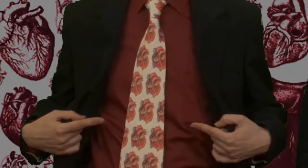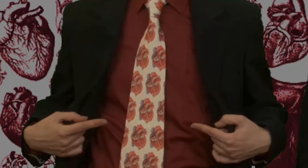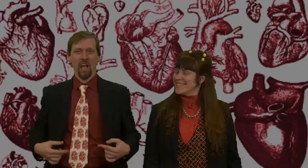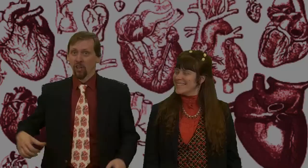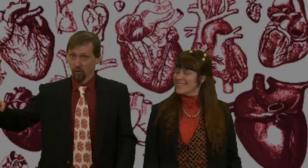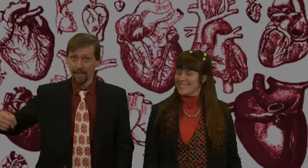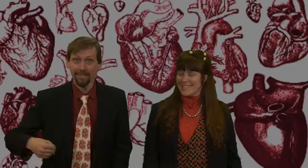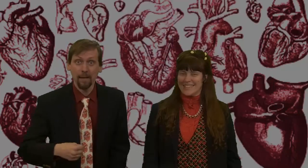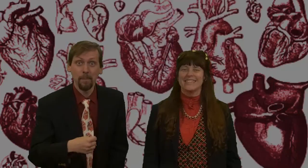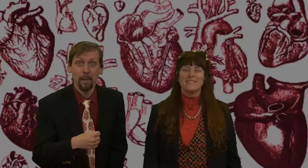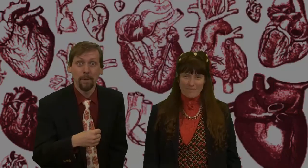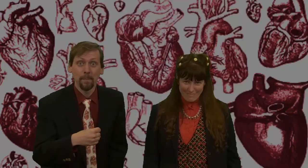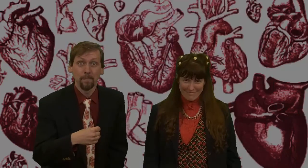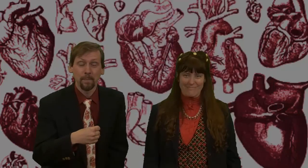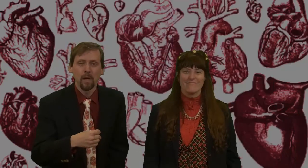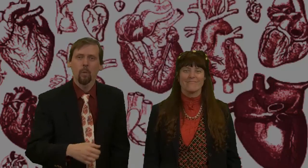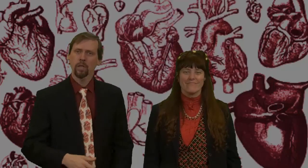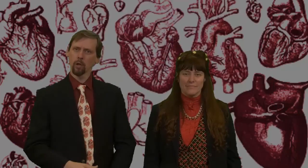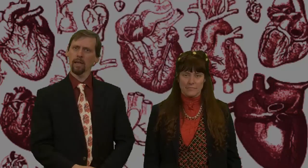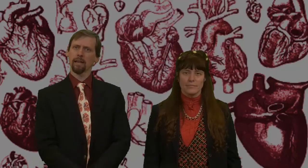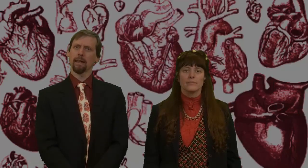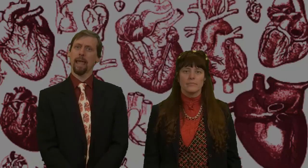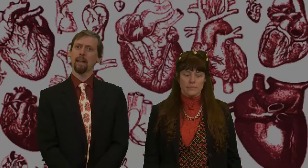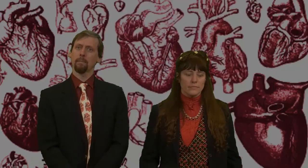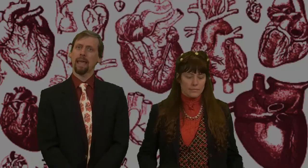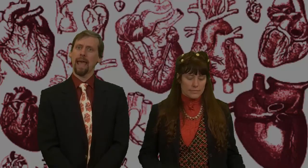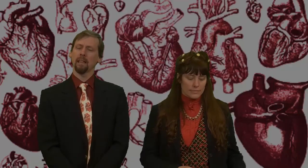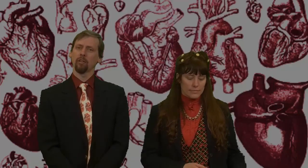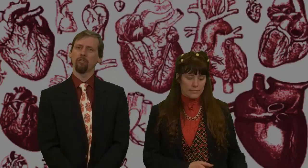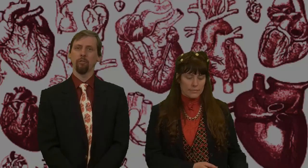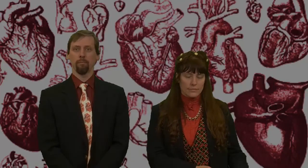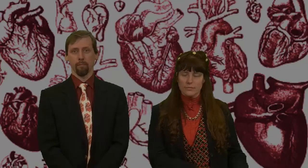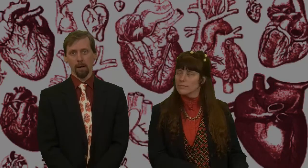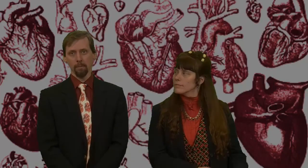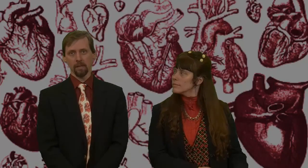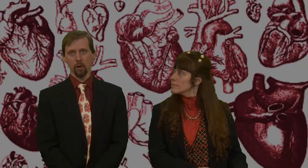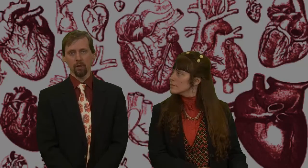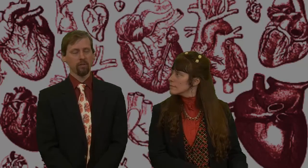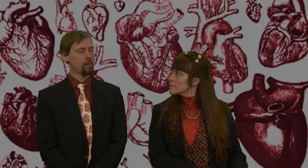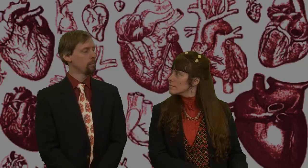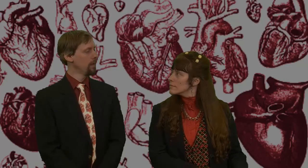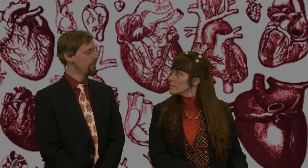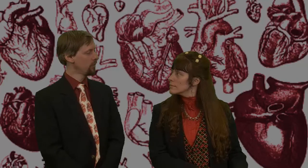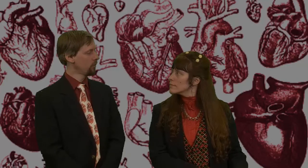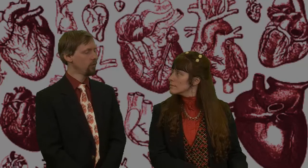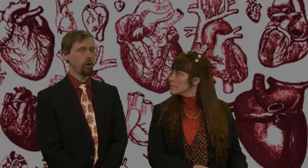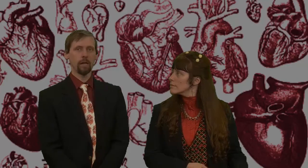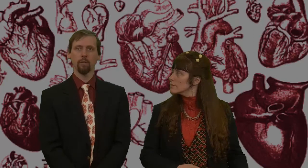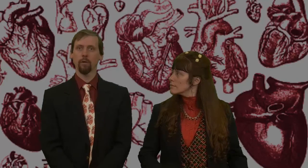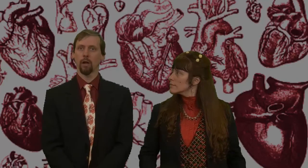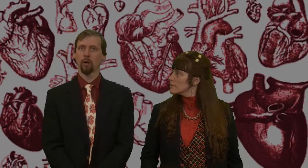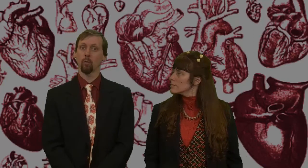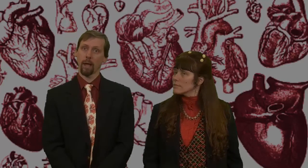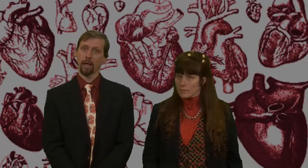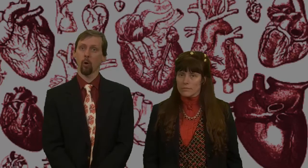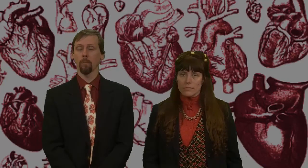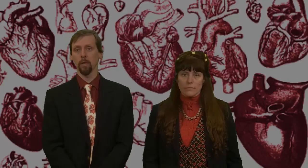So let's get pumping. When you look at an anatomy atlas, you've probably noticed that blood vessels are either colored red or blue.